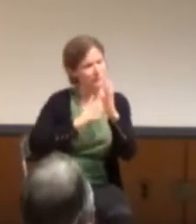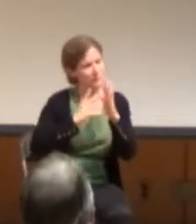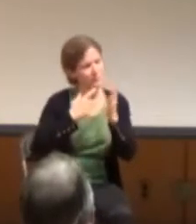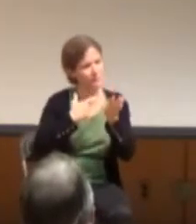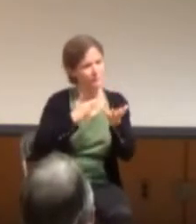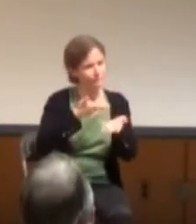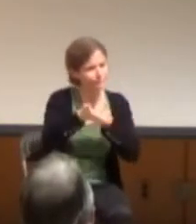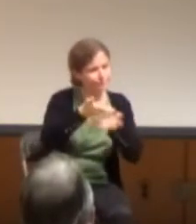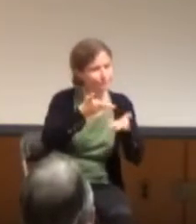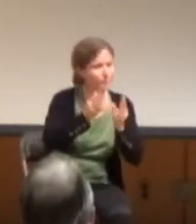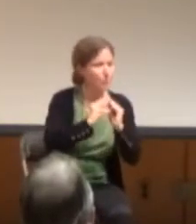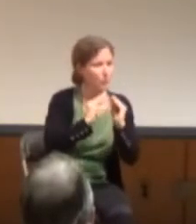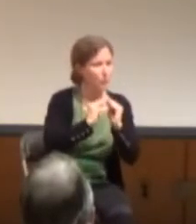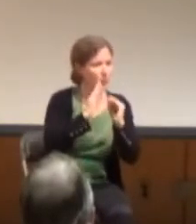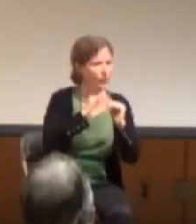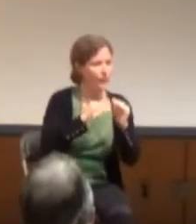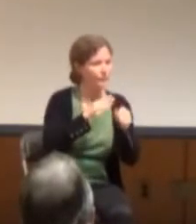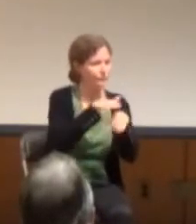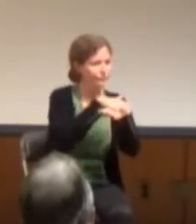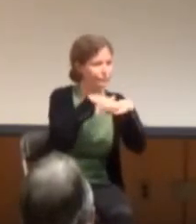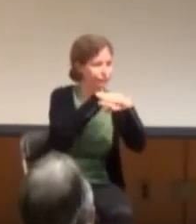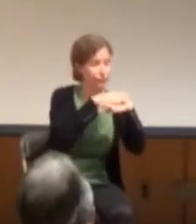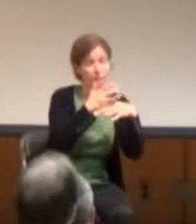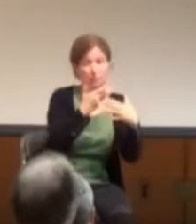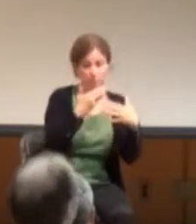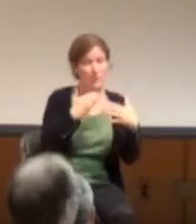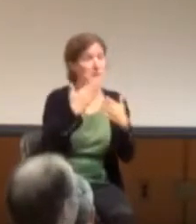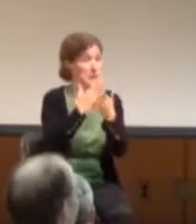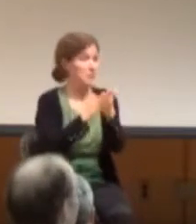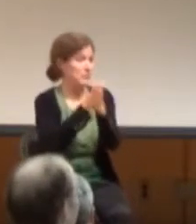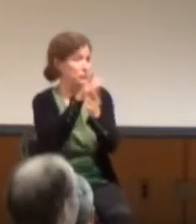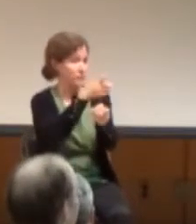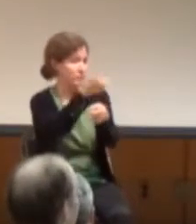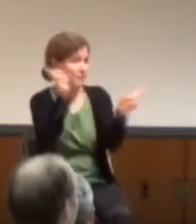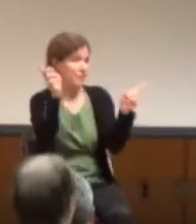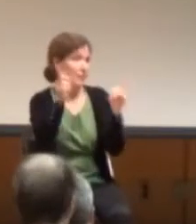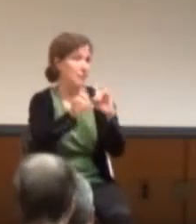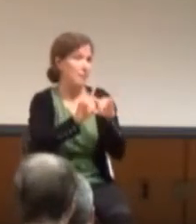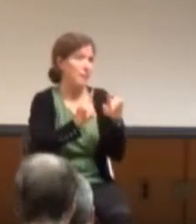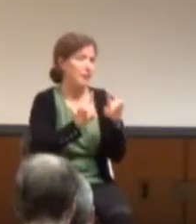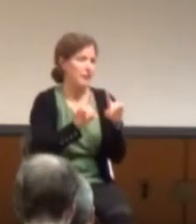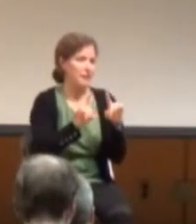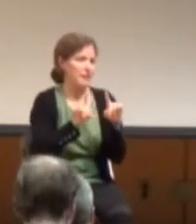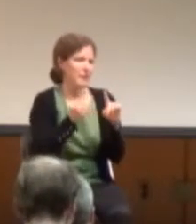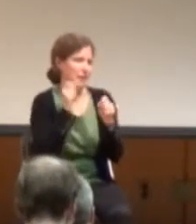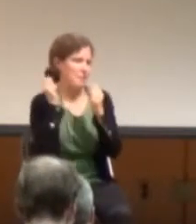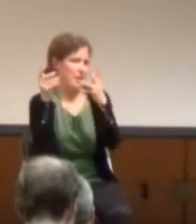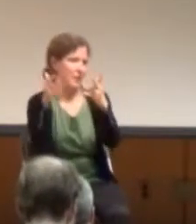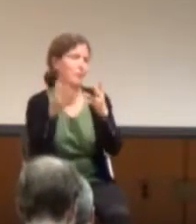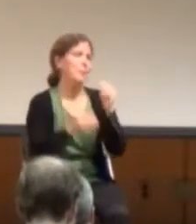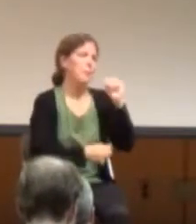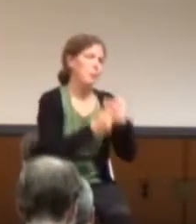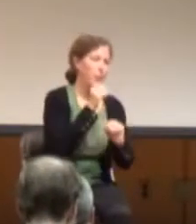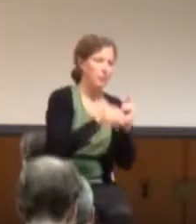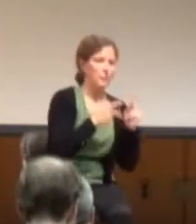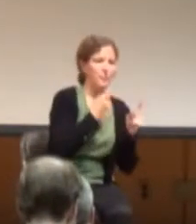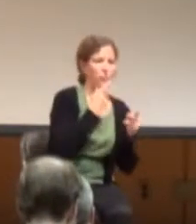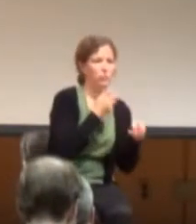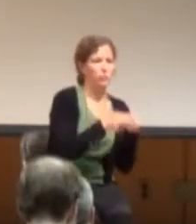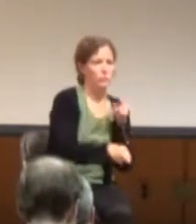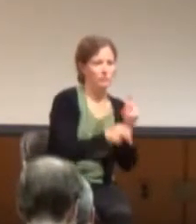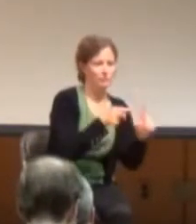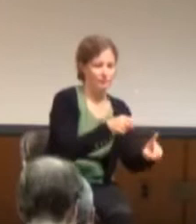conversation. Yeah. that, there's a market for it. It's just significantly taller than others. Yeah.